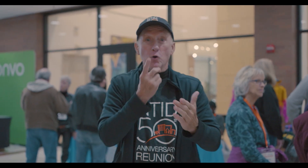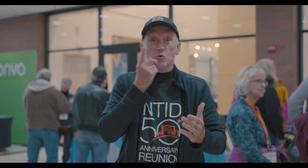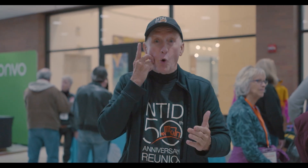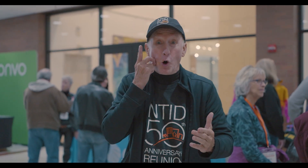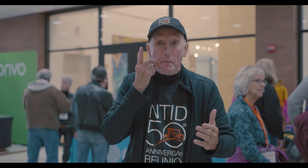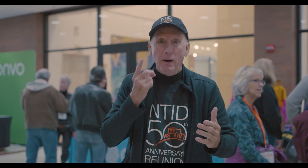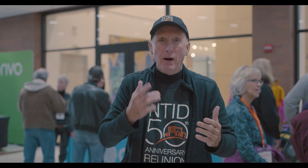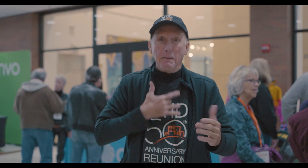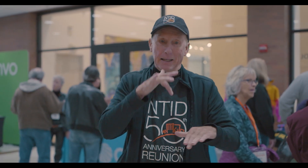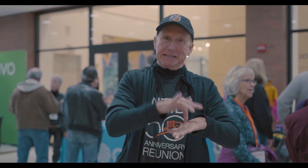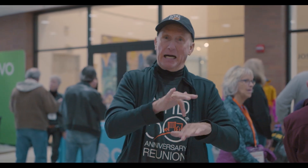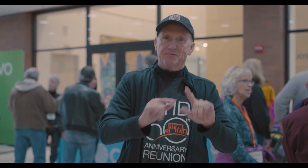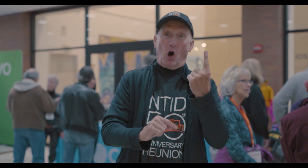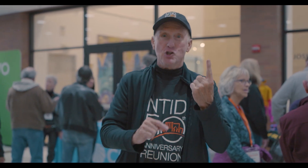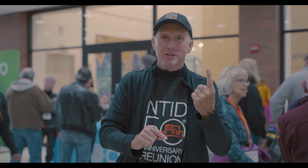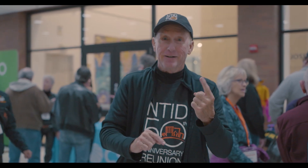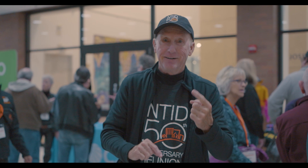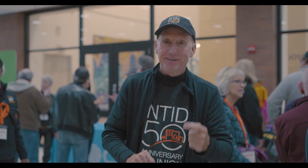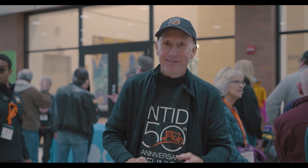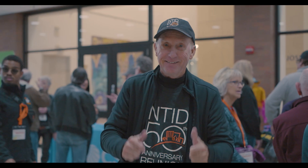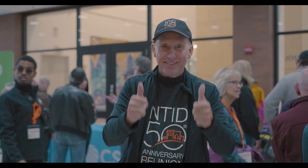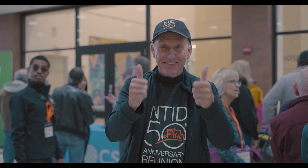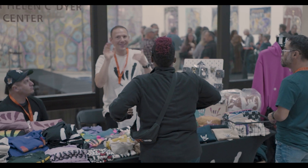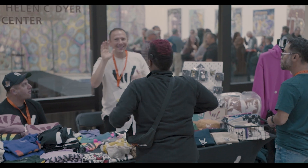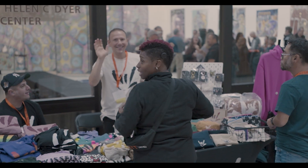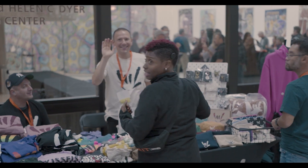LBJ and new dorm. I was one of the first.